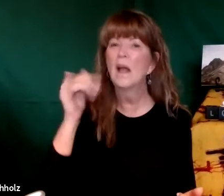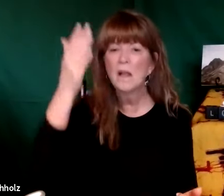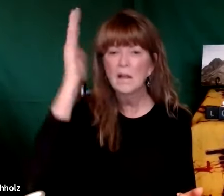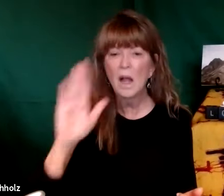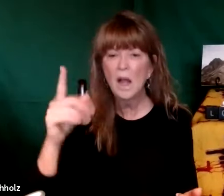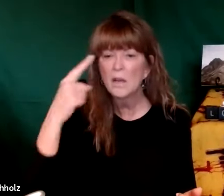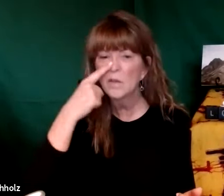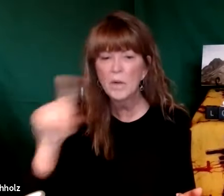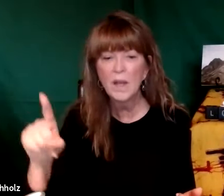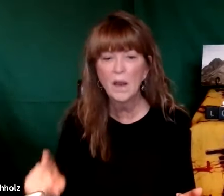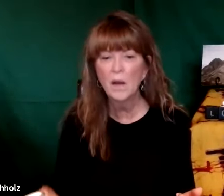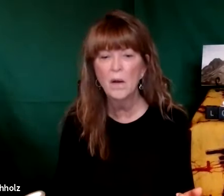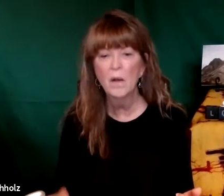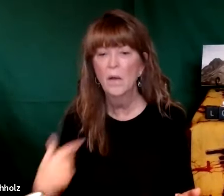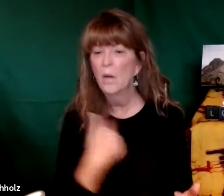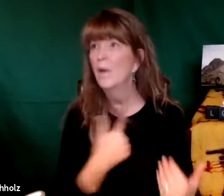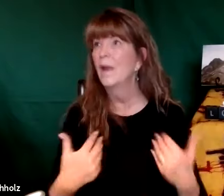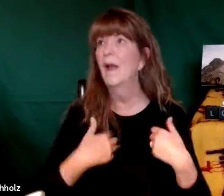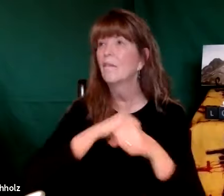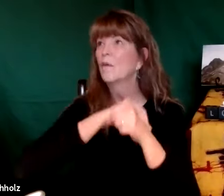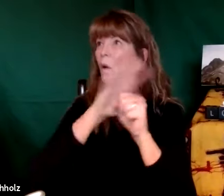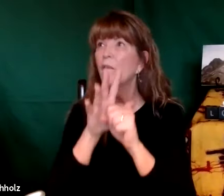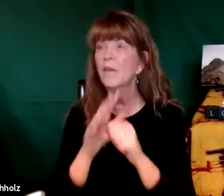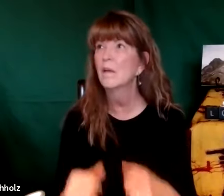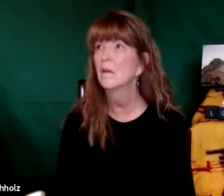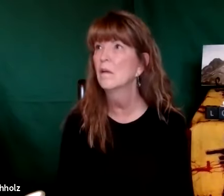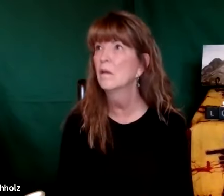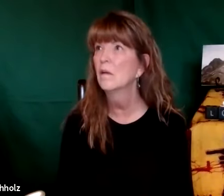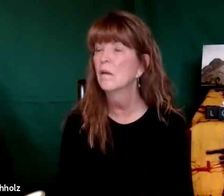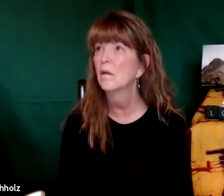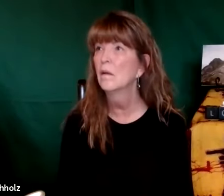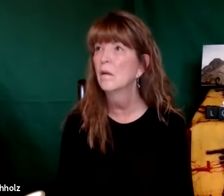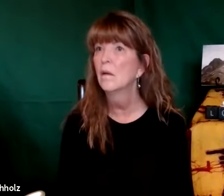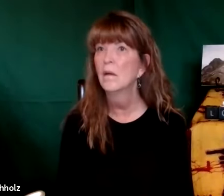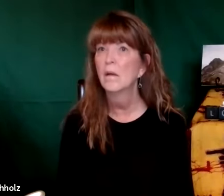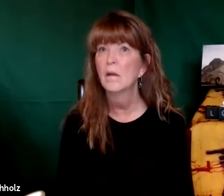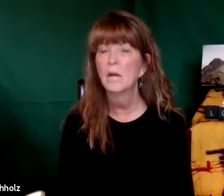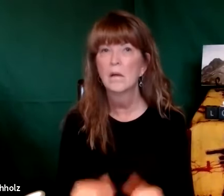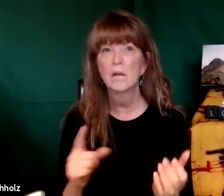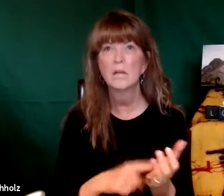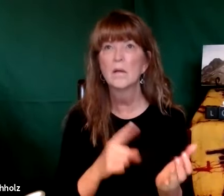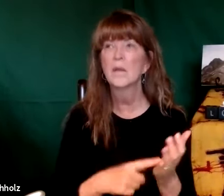sometimes we feel like God just doesn't care doesn't care that we're in the middle of a pandemic